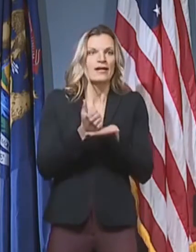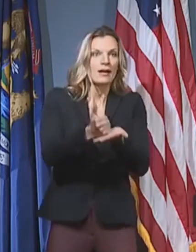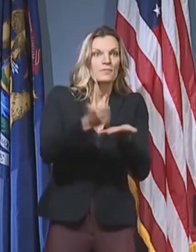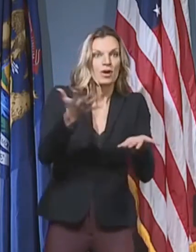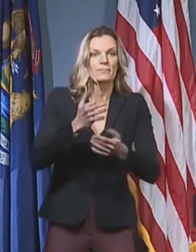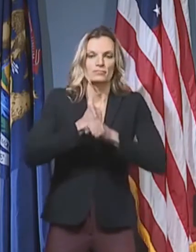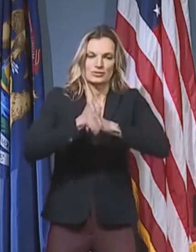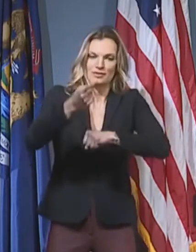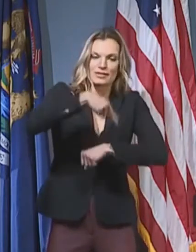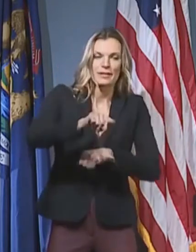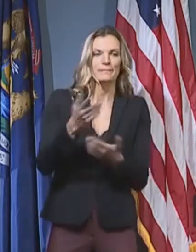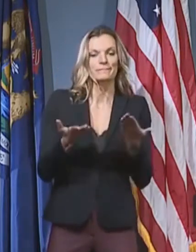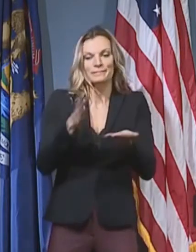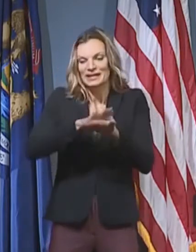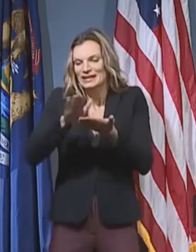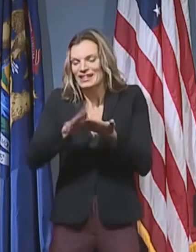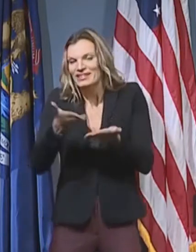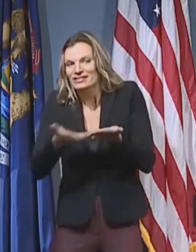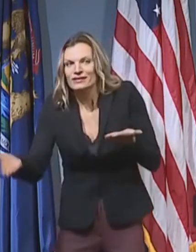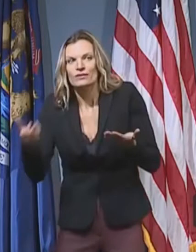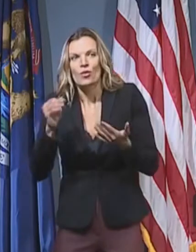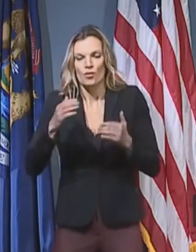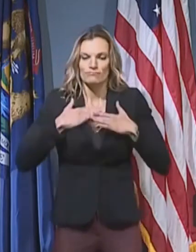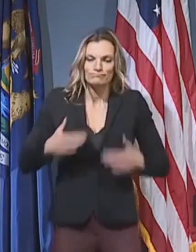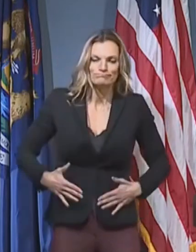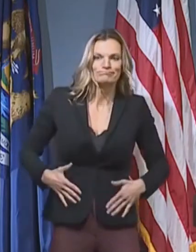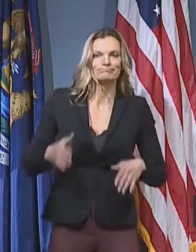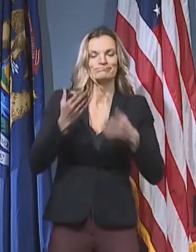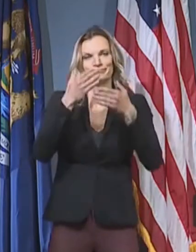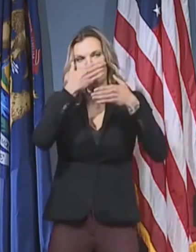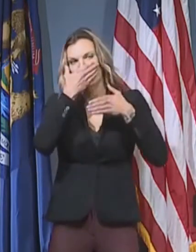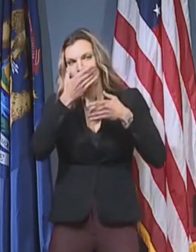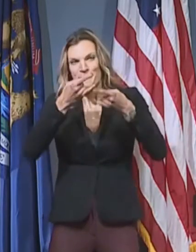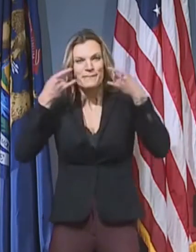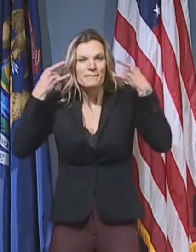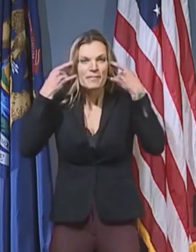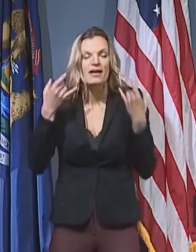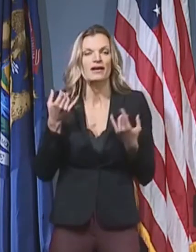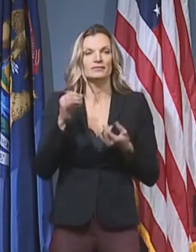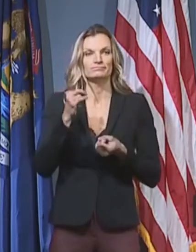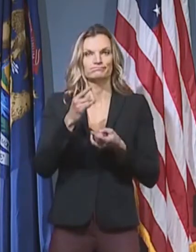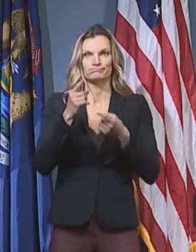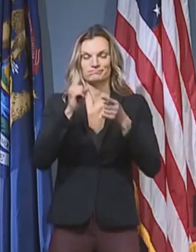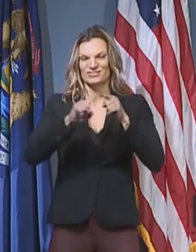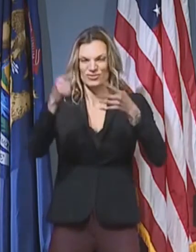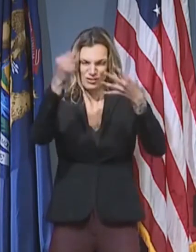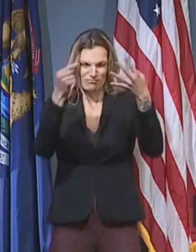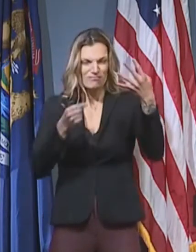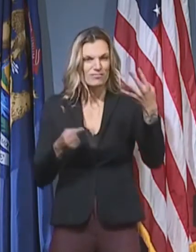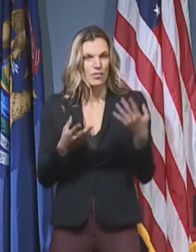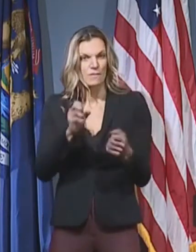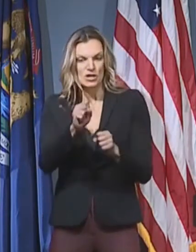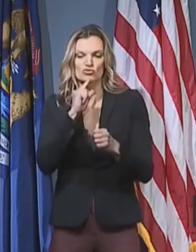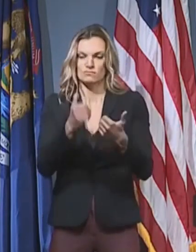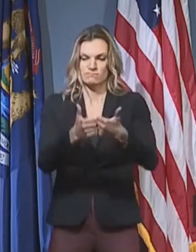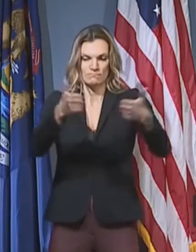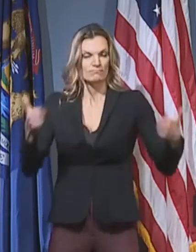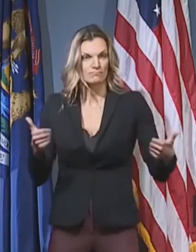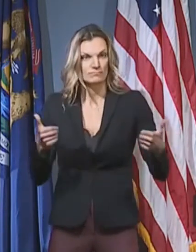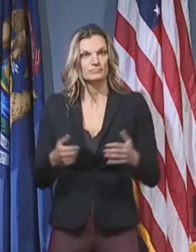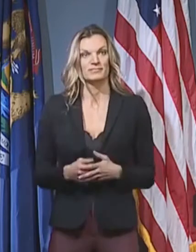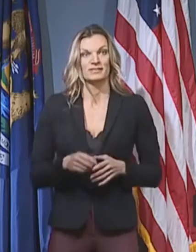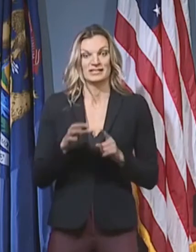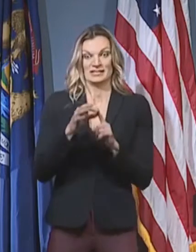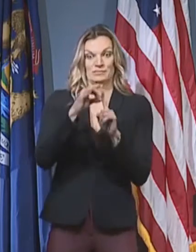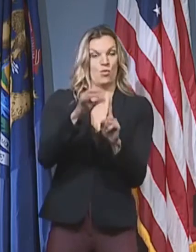PPE or cleaning supplies or helping students mitigate the impacts of learning loss in districts that need it most.